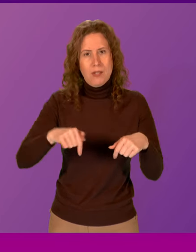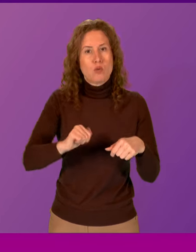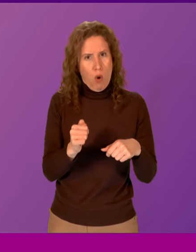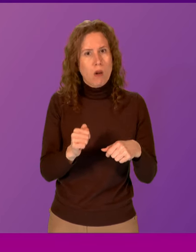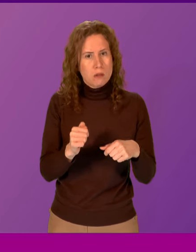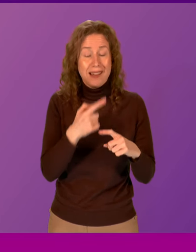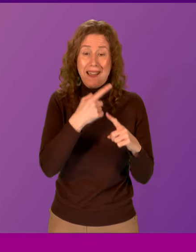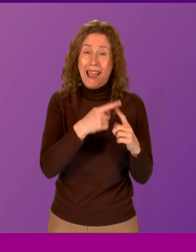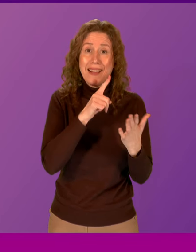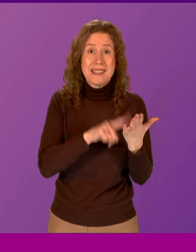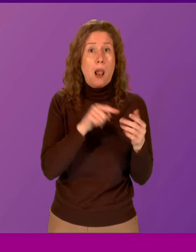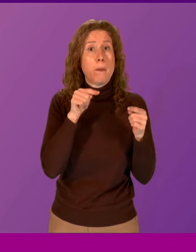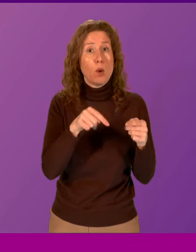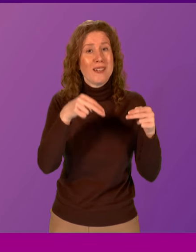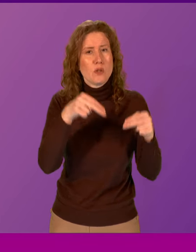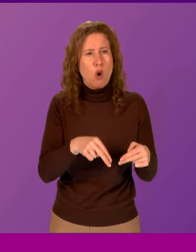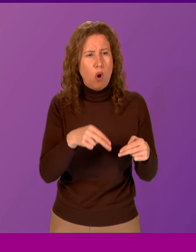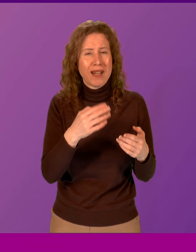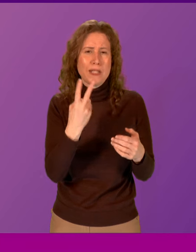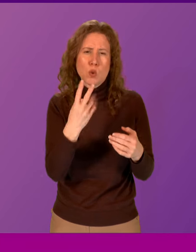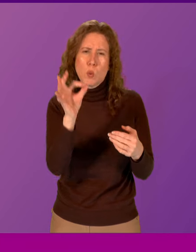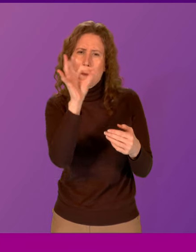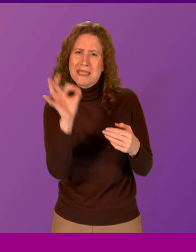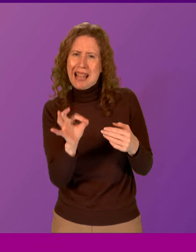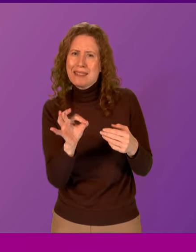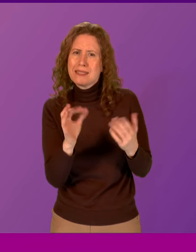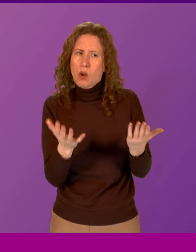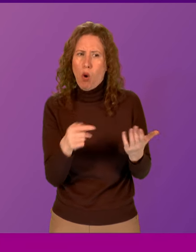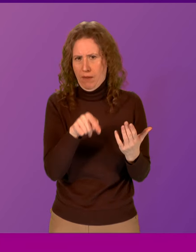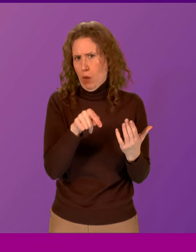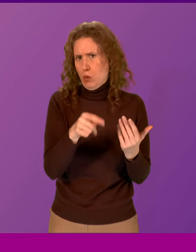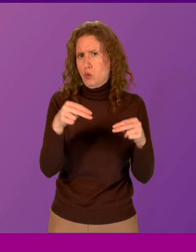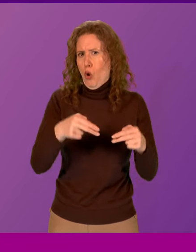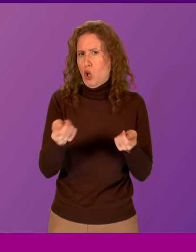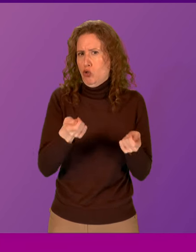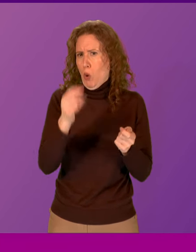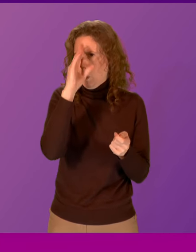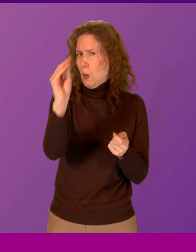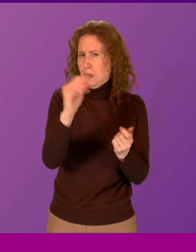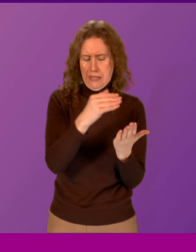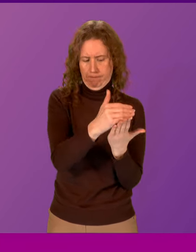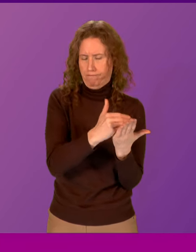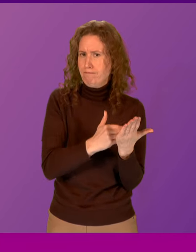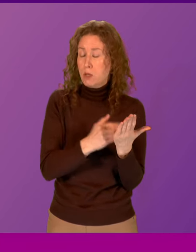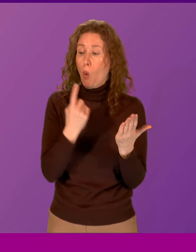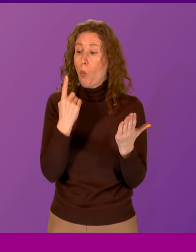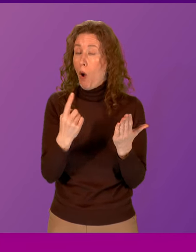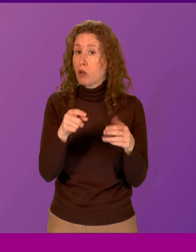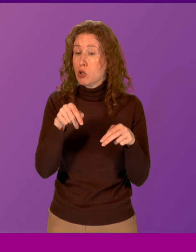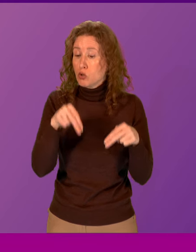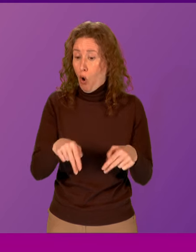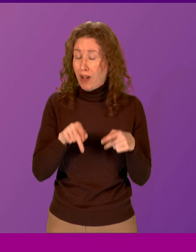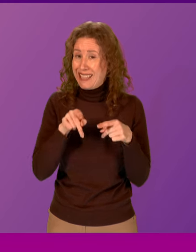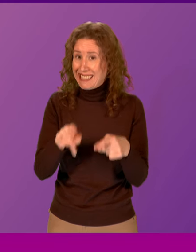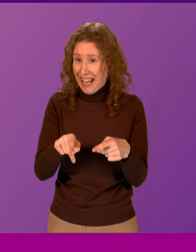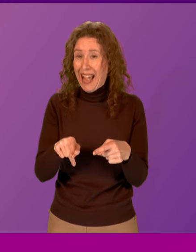And exiled bully dogs represent 2% of those DCNs that are enforced. So one dog attack is, of course,